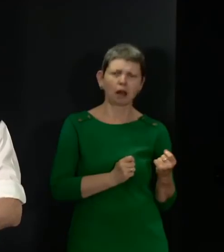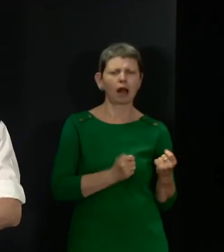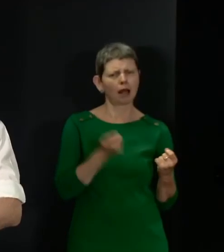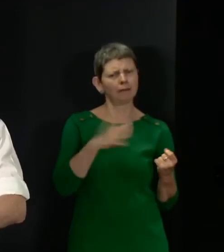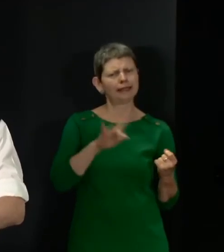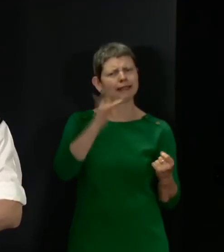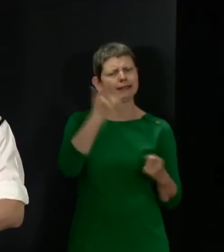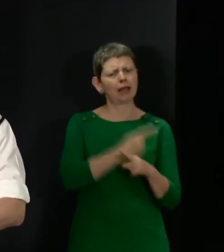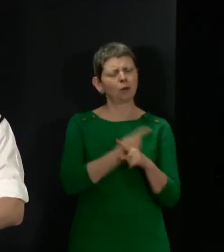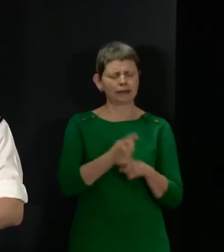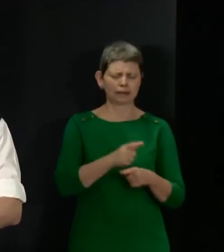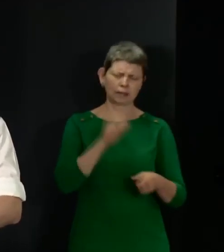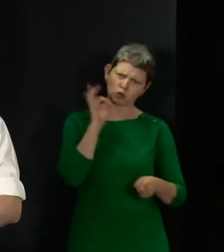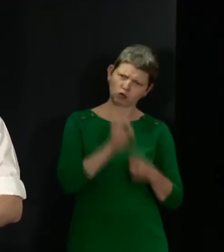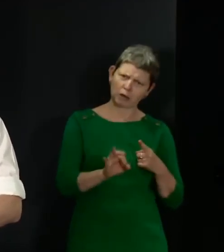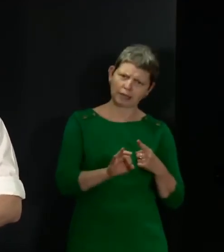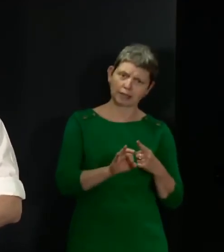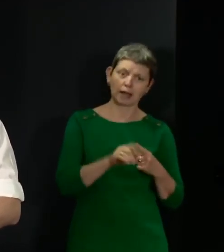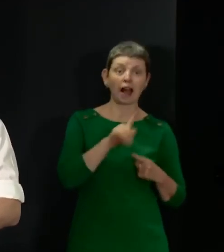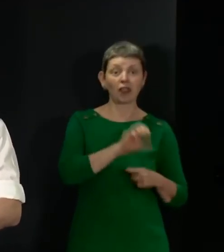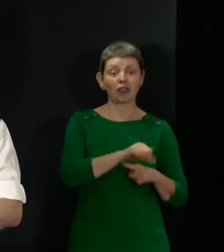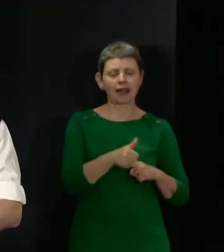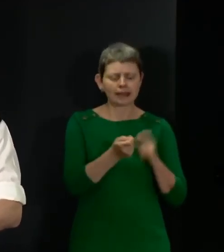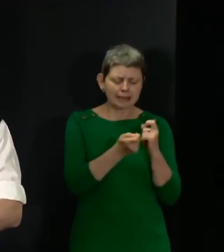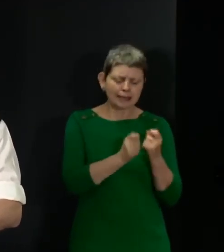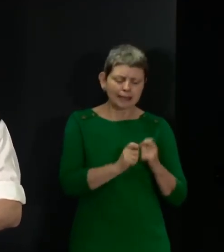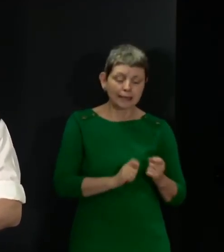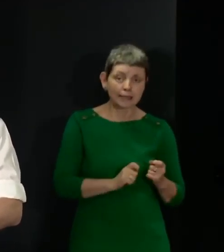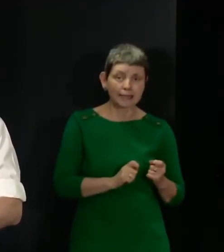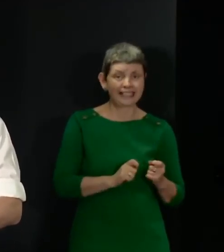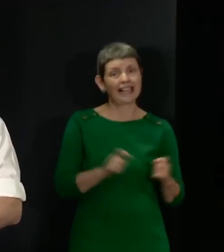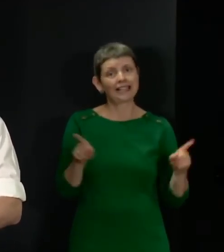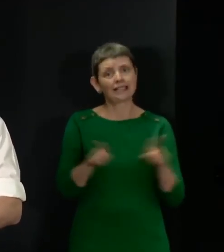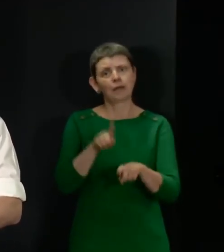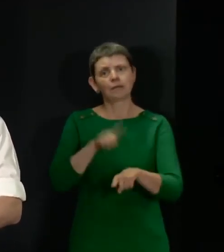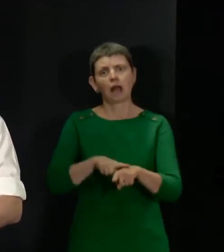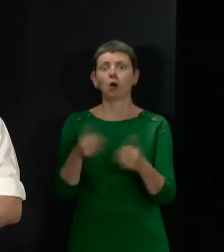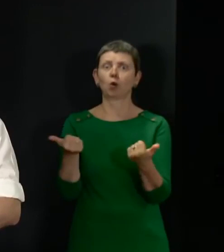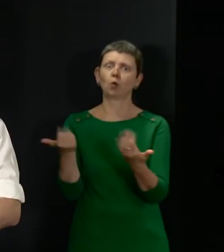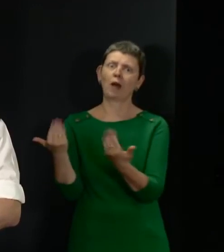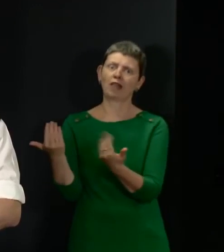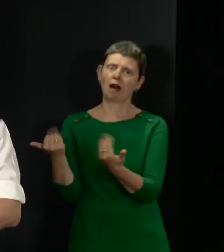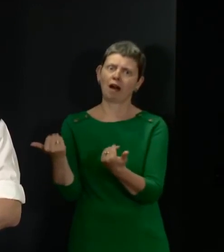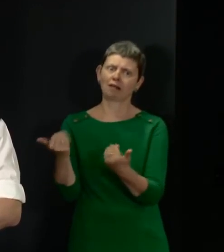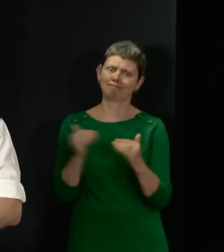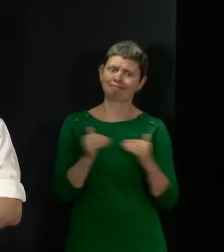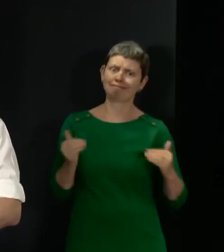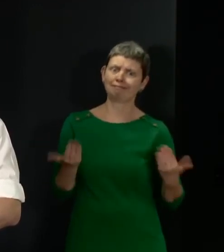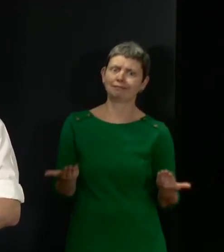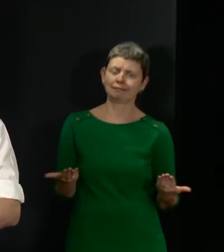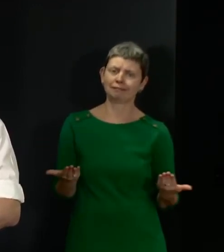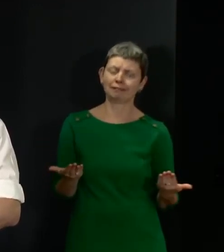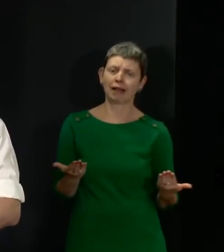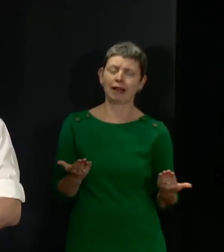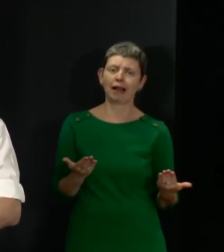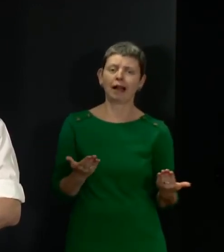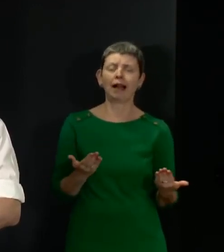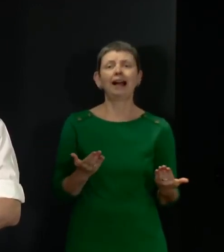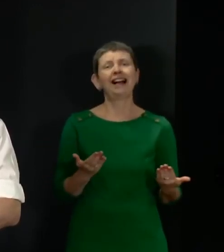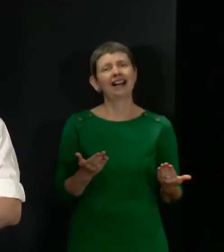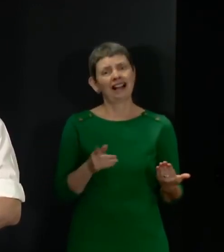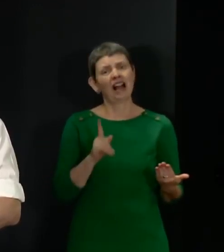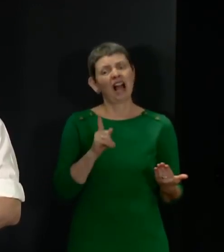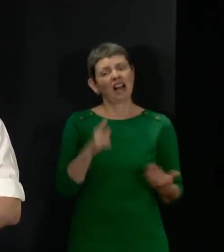lockdown rules, did coincide with particularly good weather and, in my judgement, did